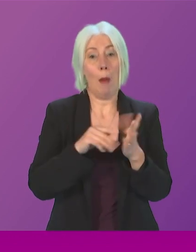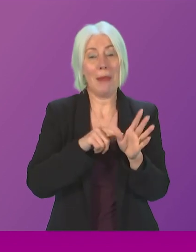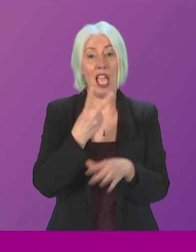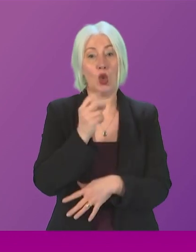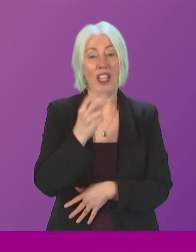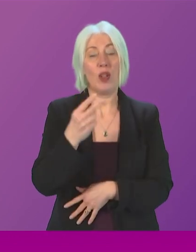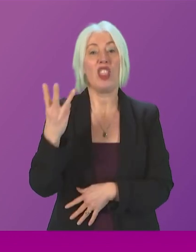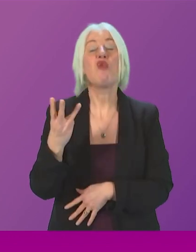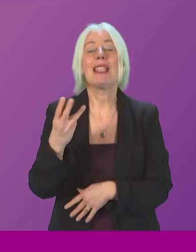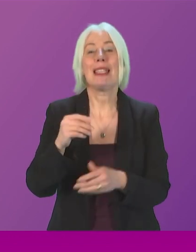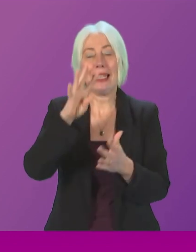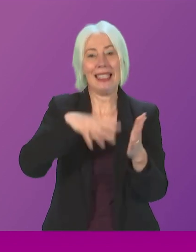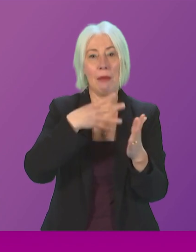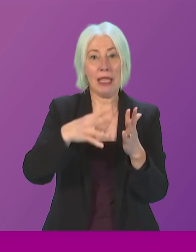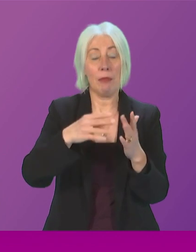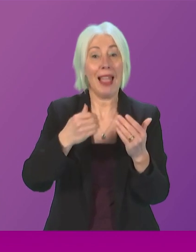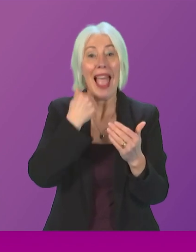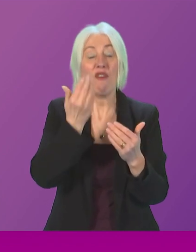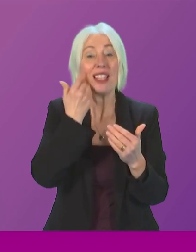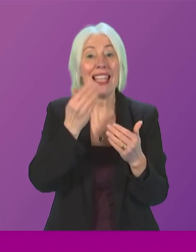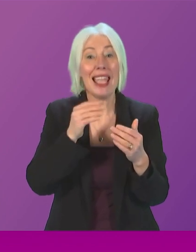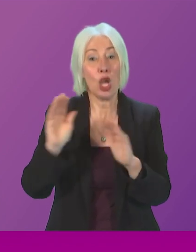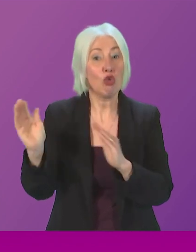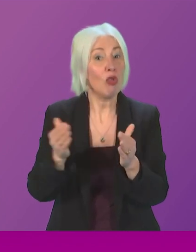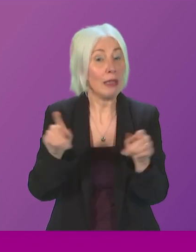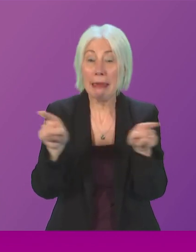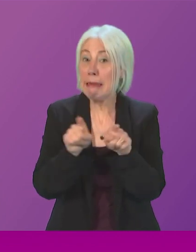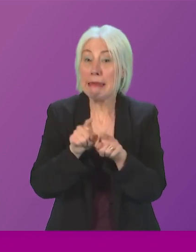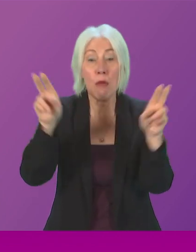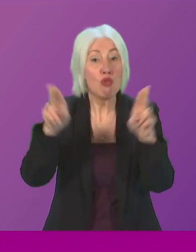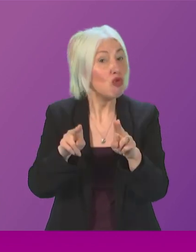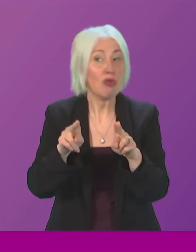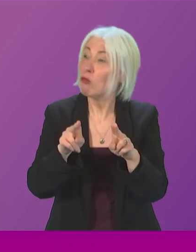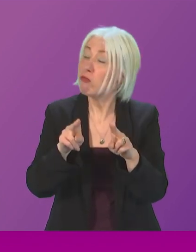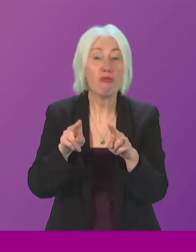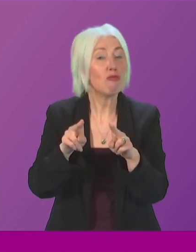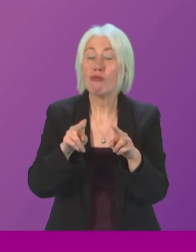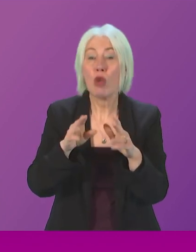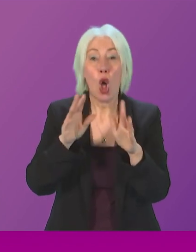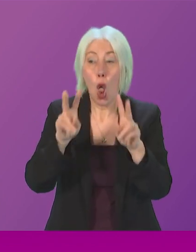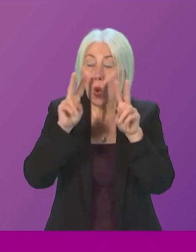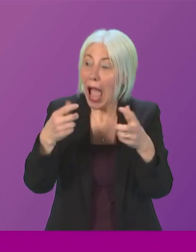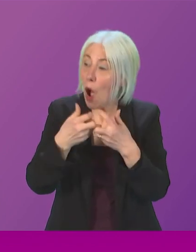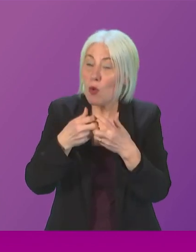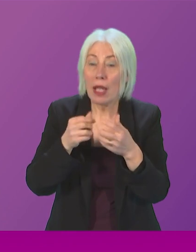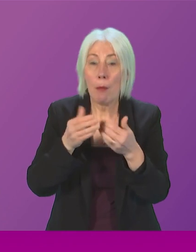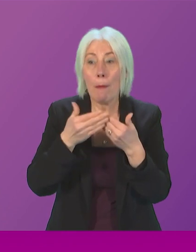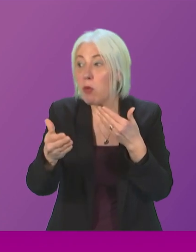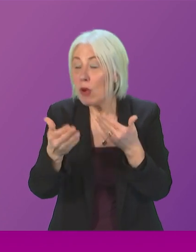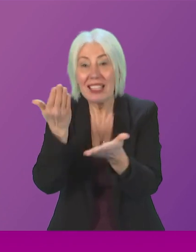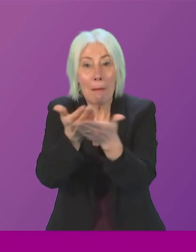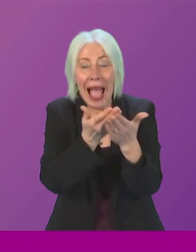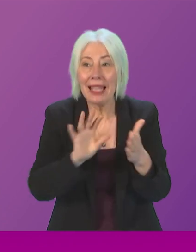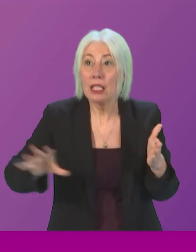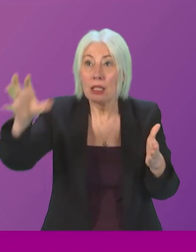the number of daily services remains the same with no overall reduction and the resources are being focused on areas to better serve current demand